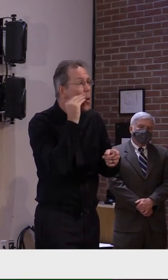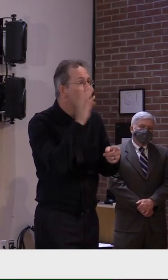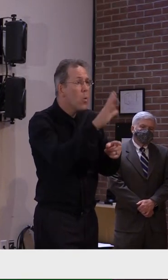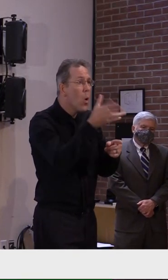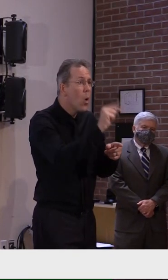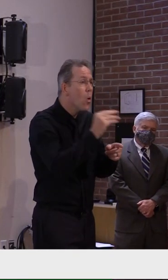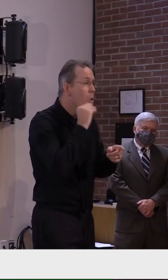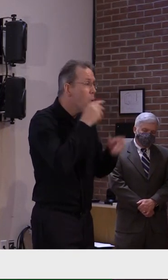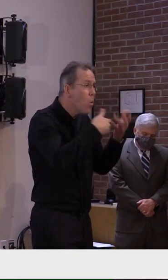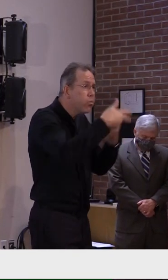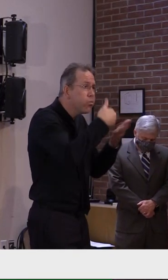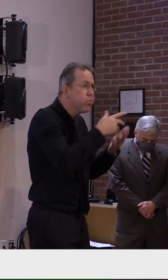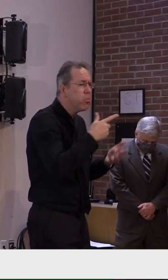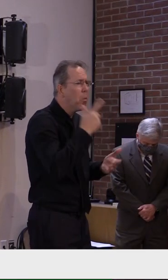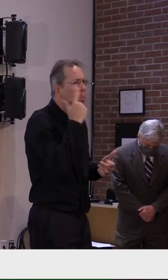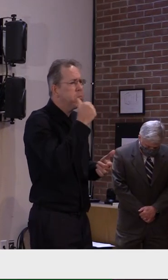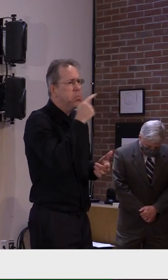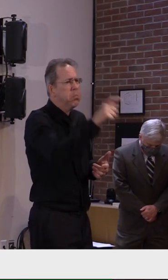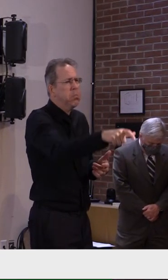Wilson, the AP.